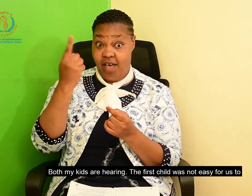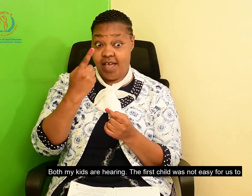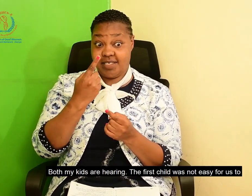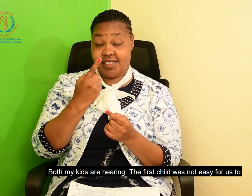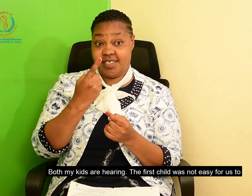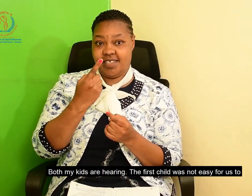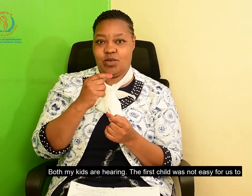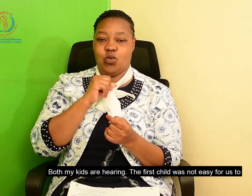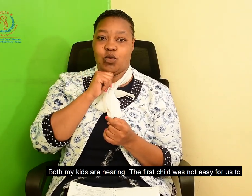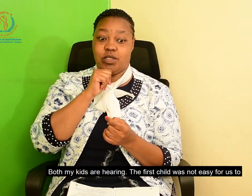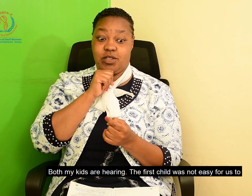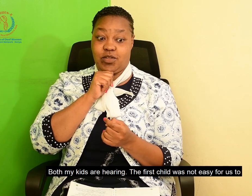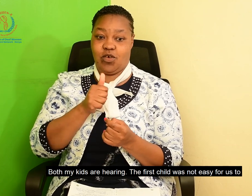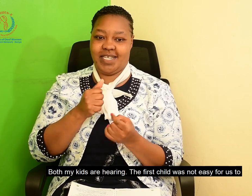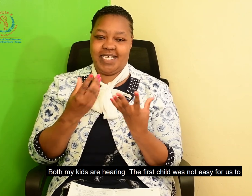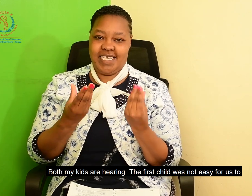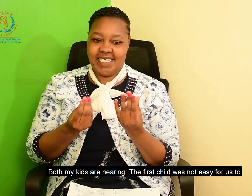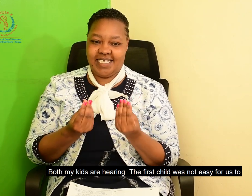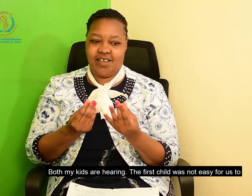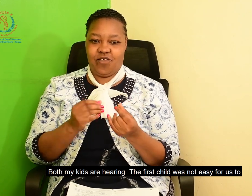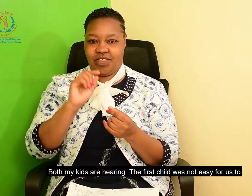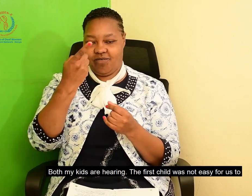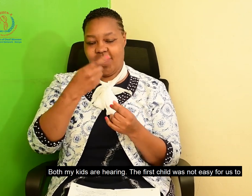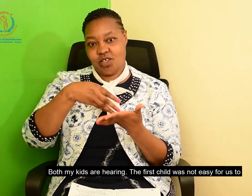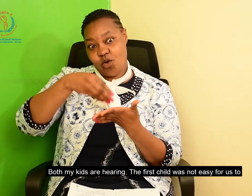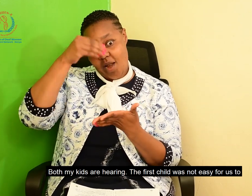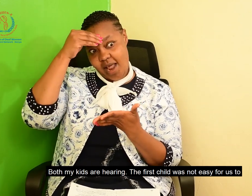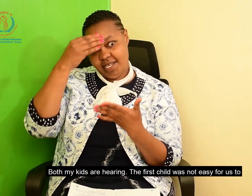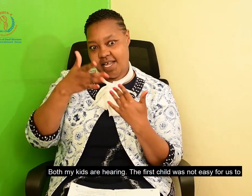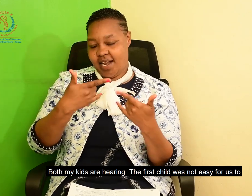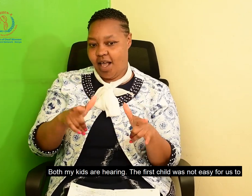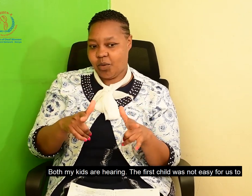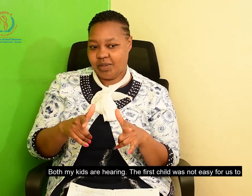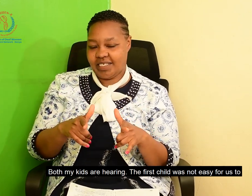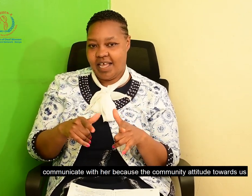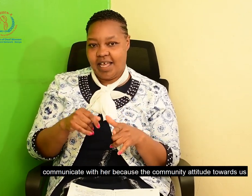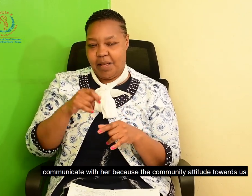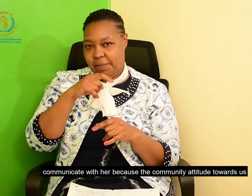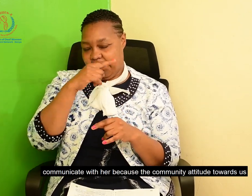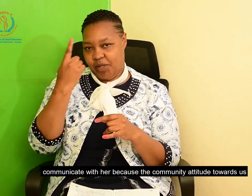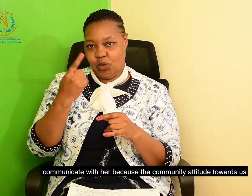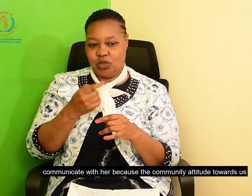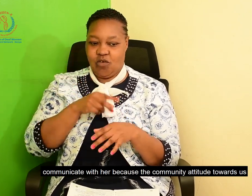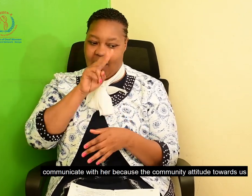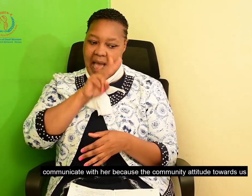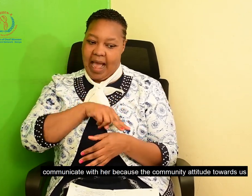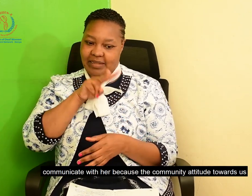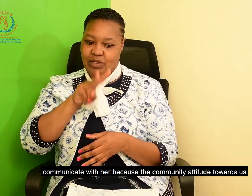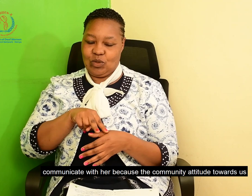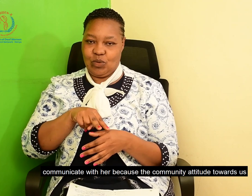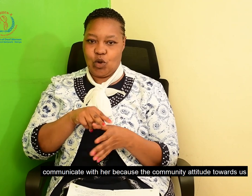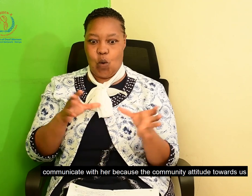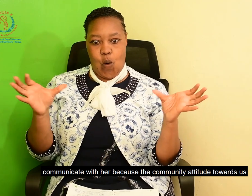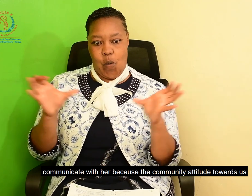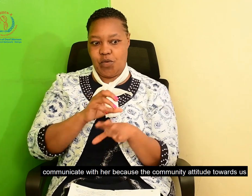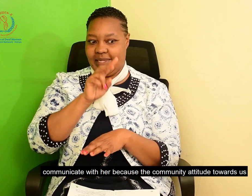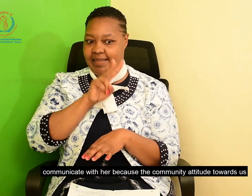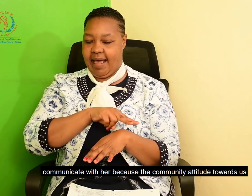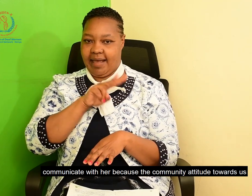are hearing. The first child, was not easy for us to communicate with her, because the